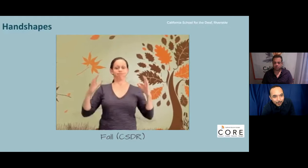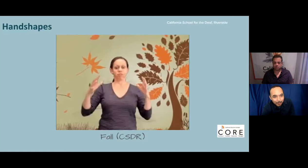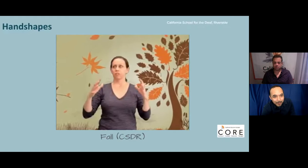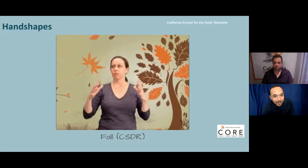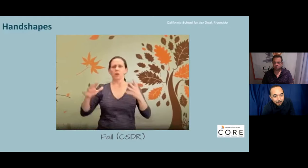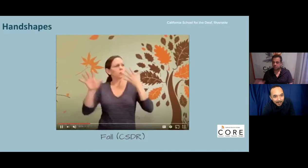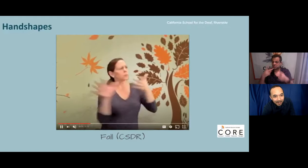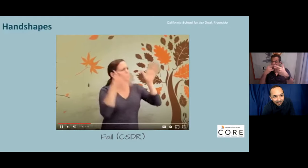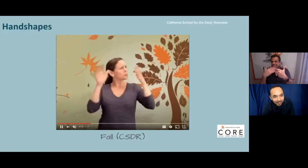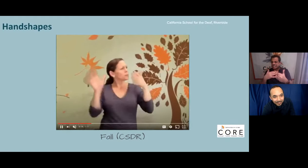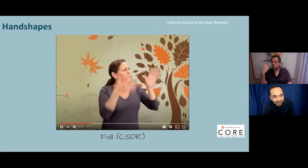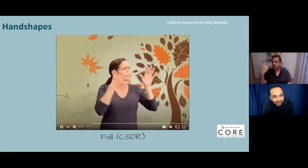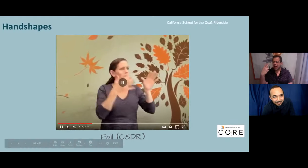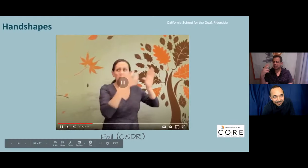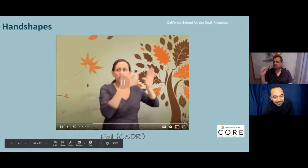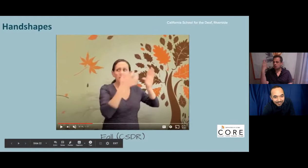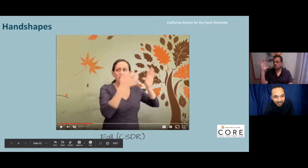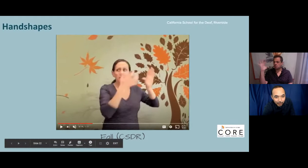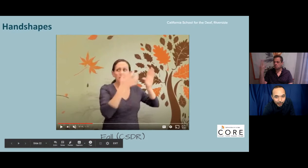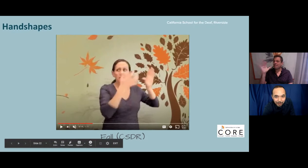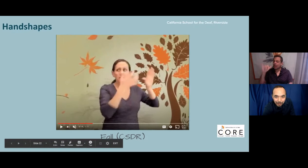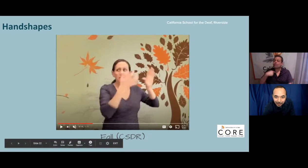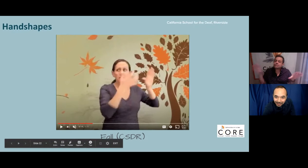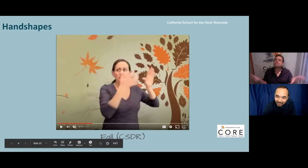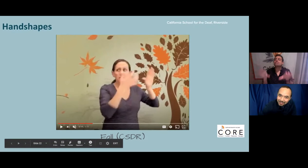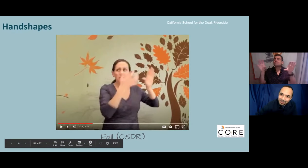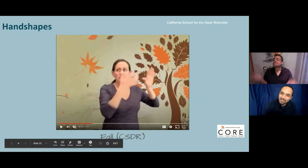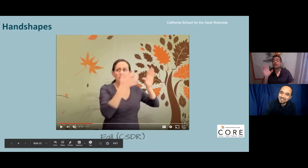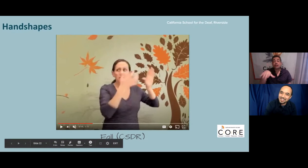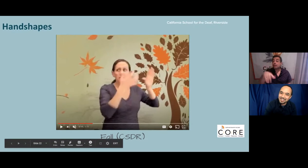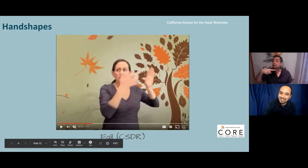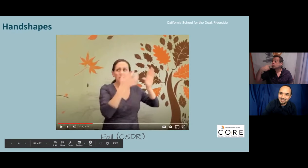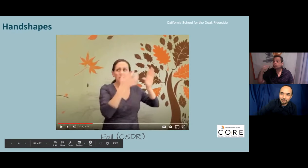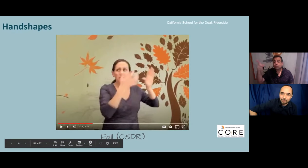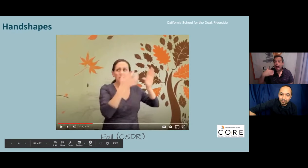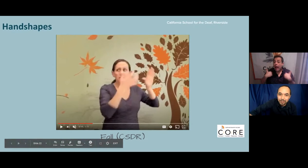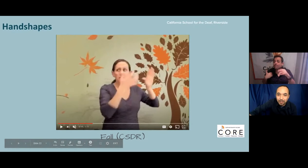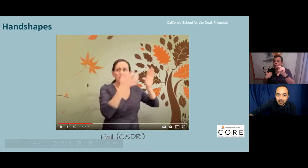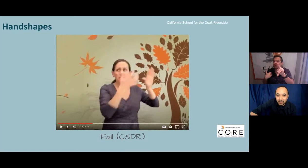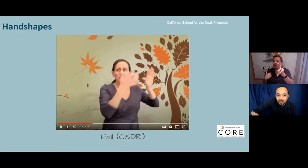Into a big pile. And the wind blowing. So you can see these.